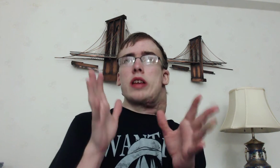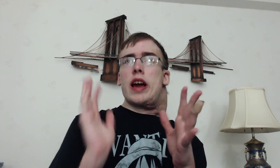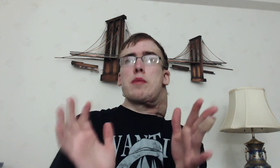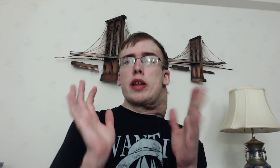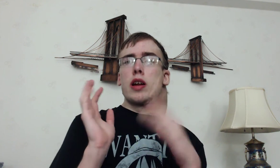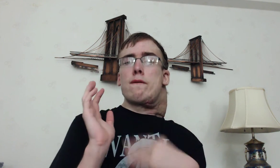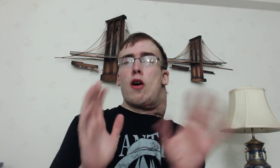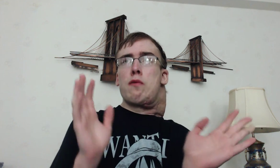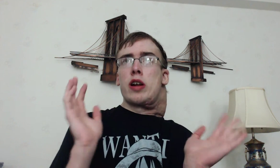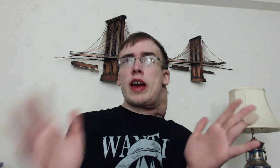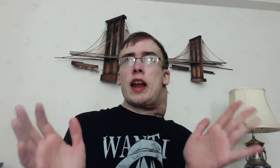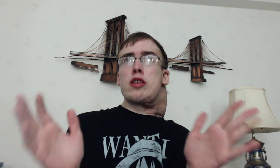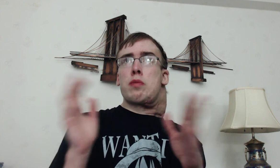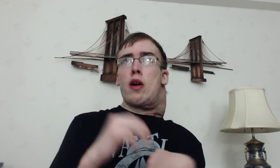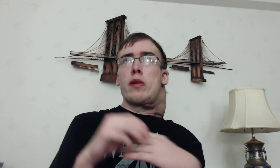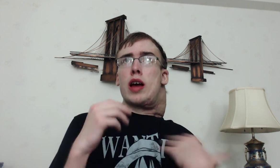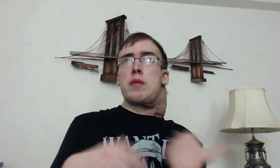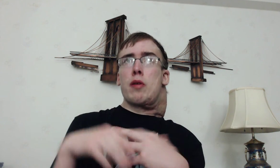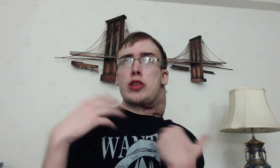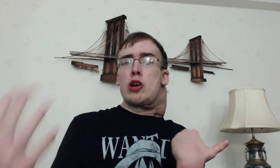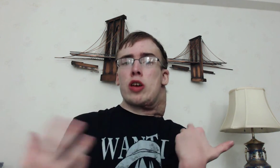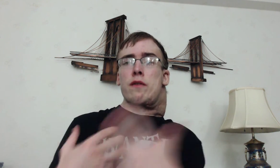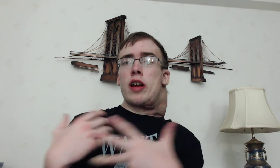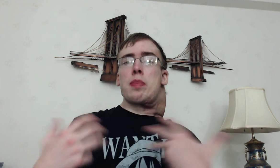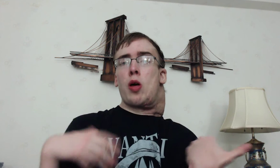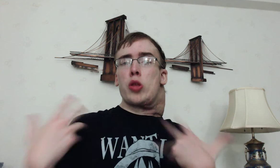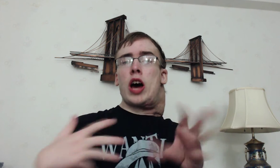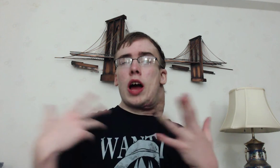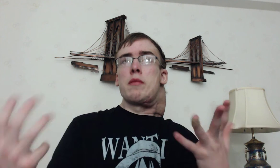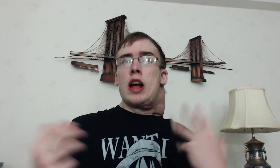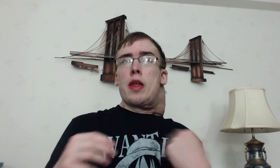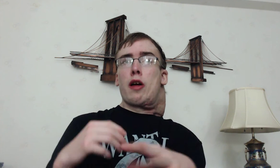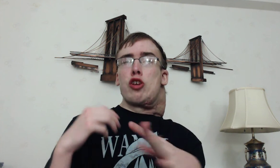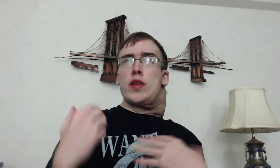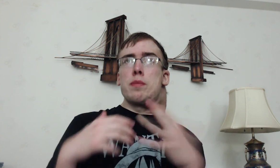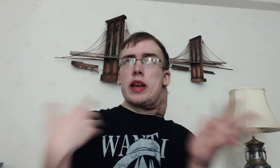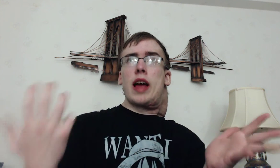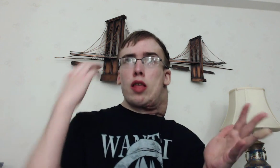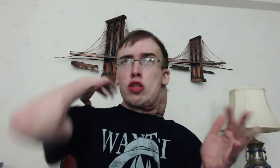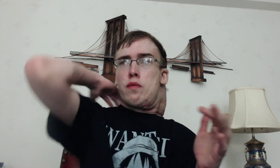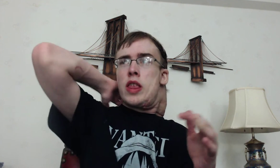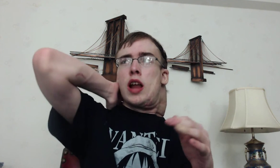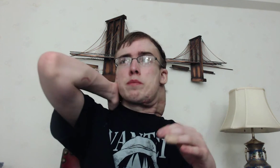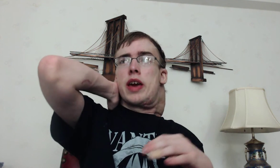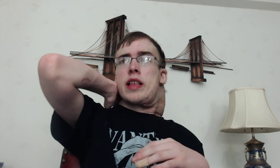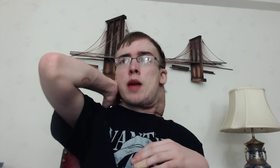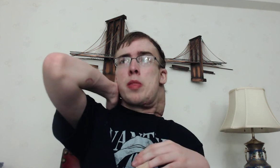anybody's going to fall for it again And they're probably going to have people searching for them the whole time Because Luffy's a big name Luffy's not a big name in the new